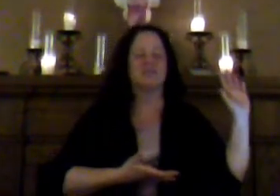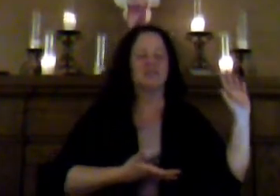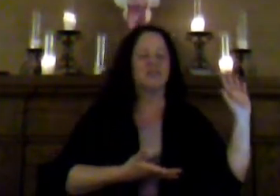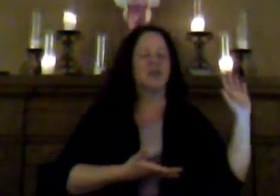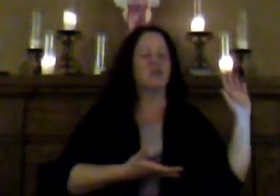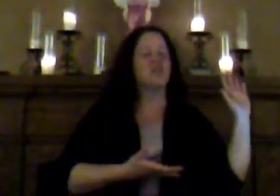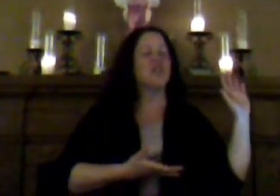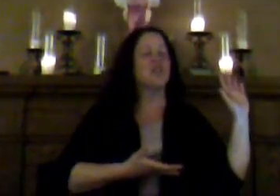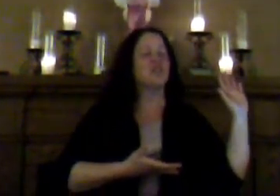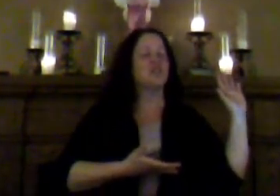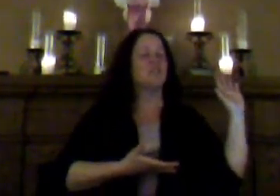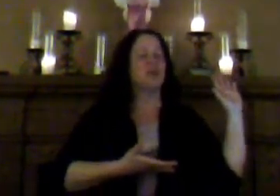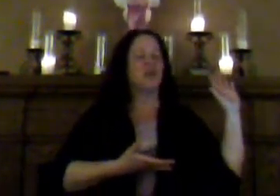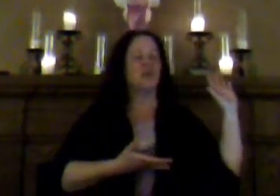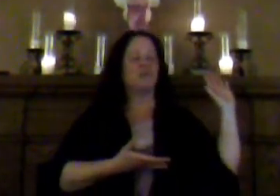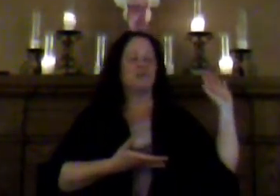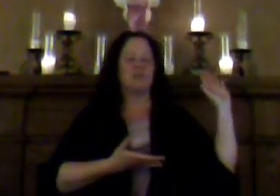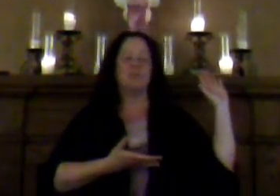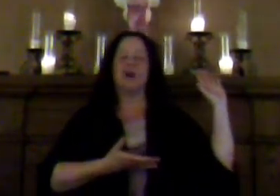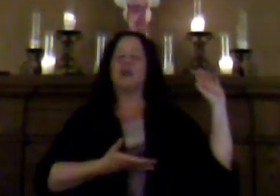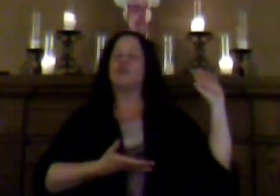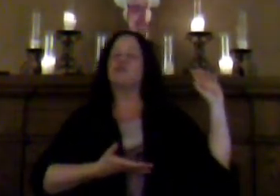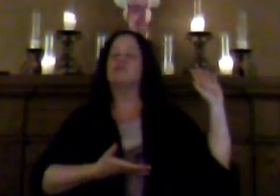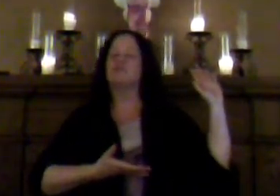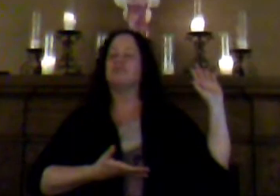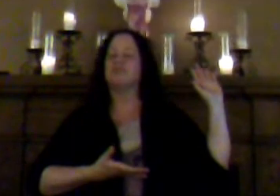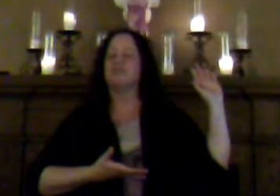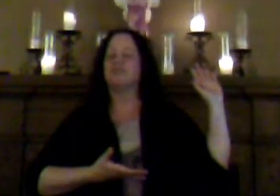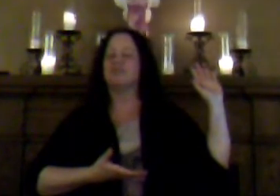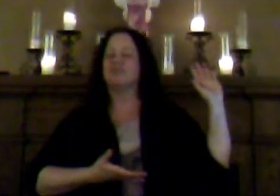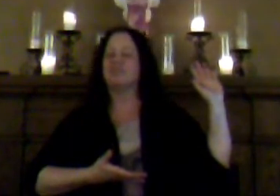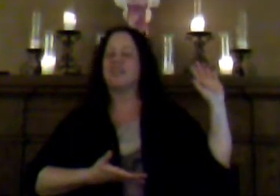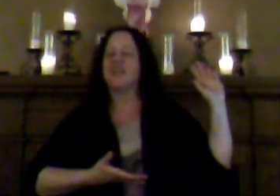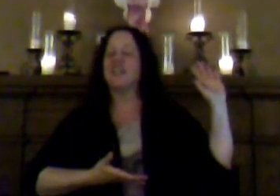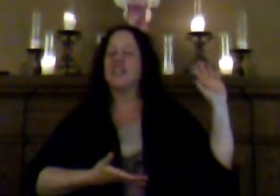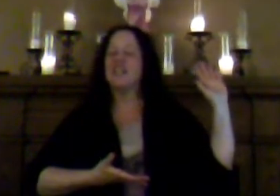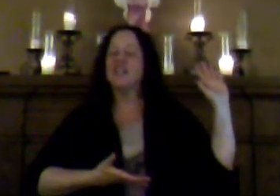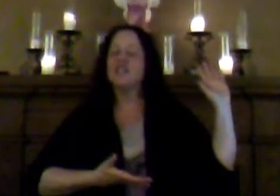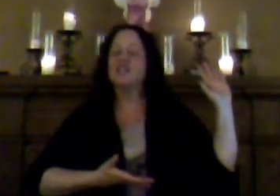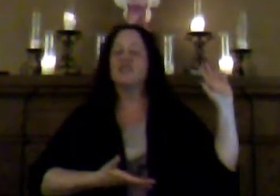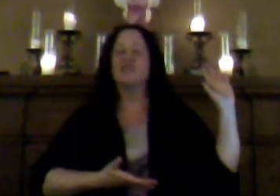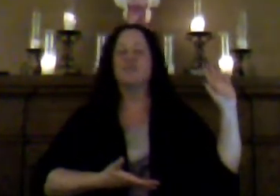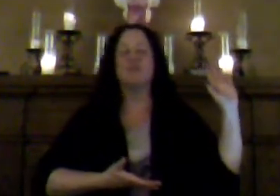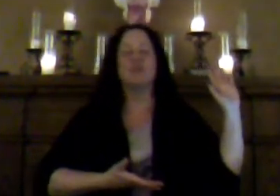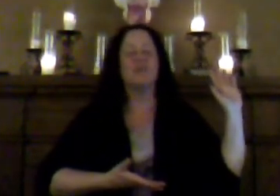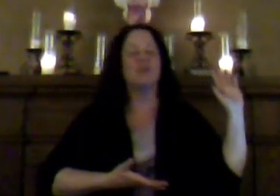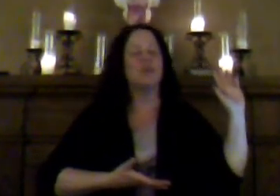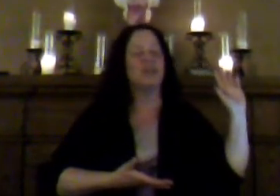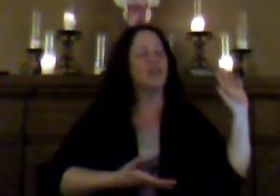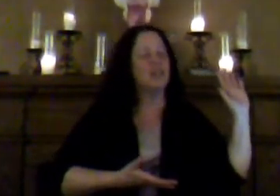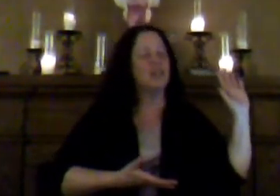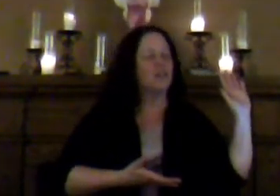Great change is among you, and upon you. And each one of you here